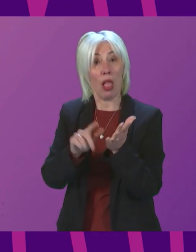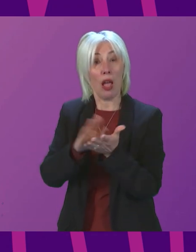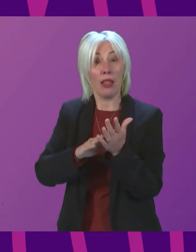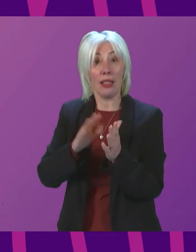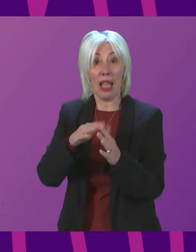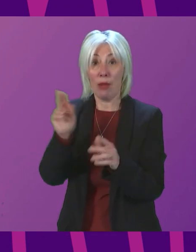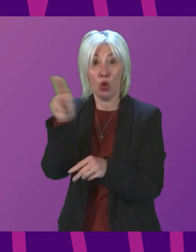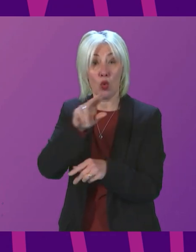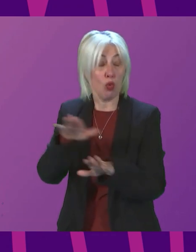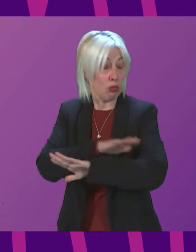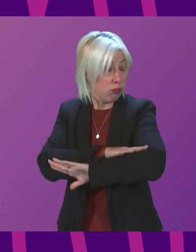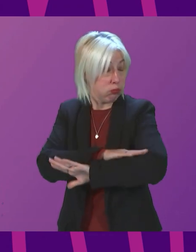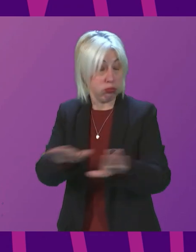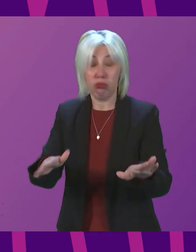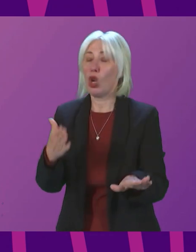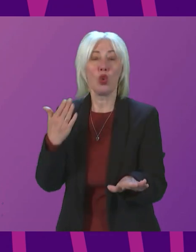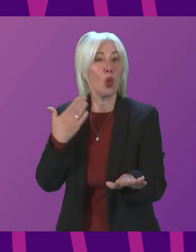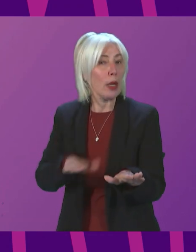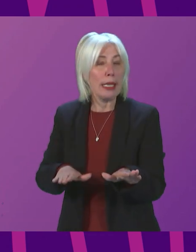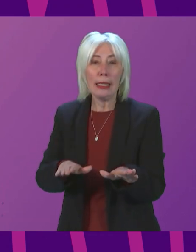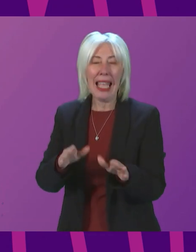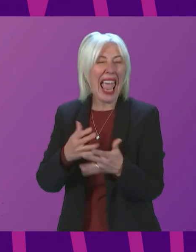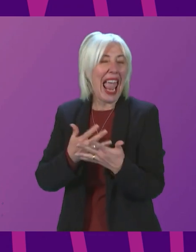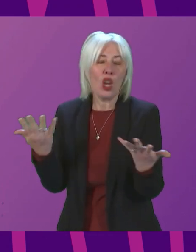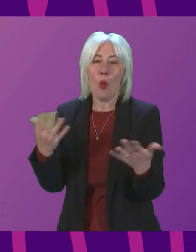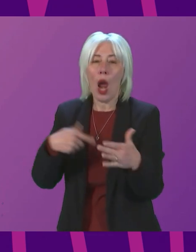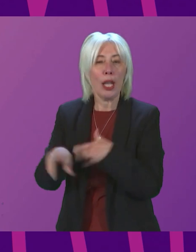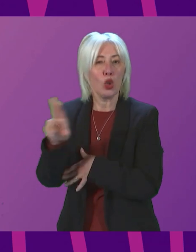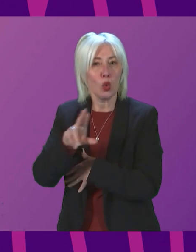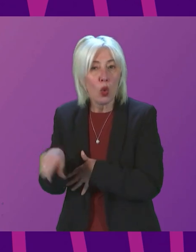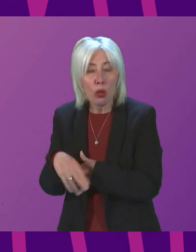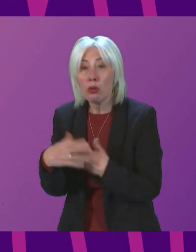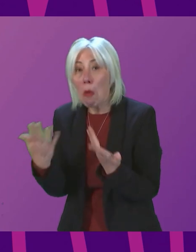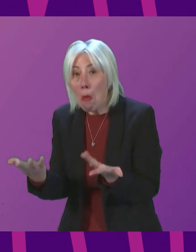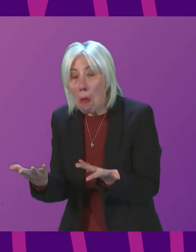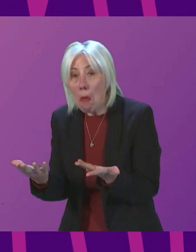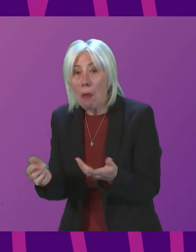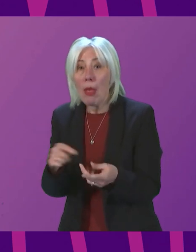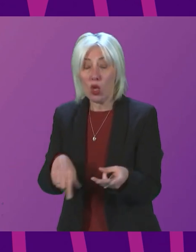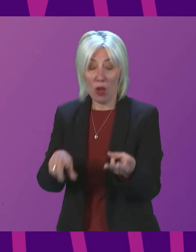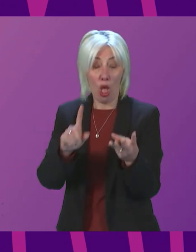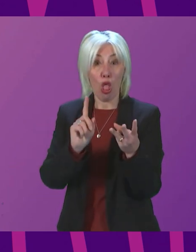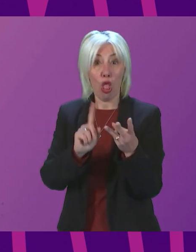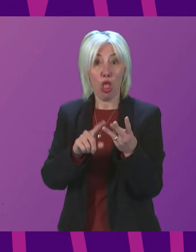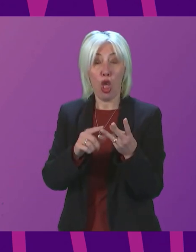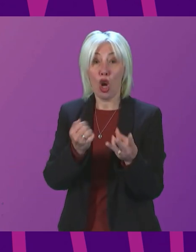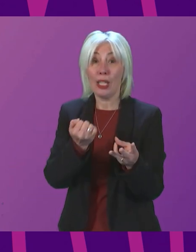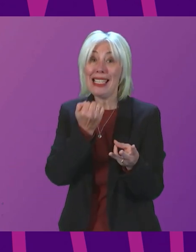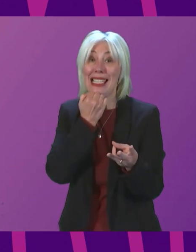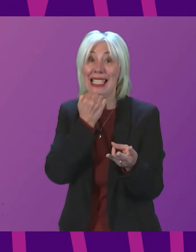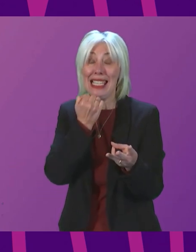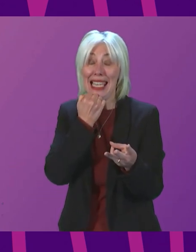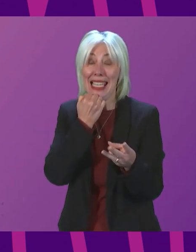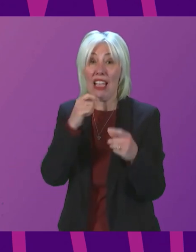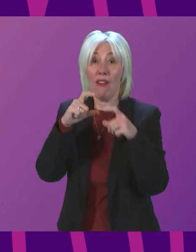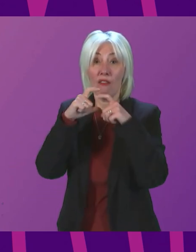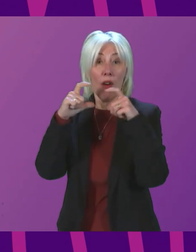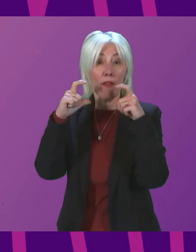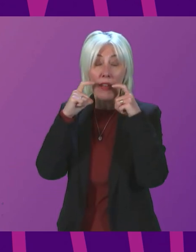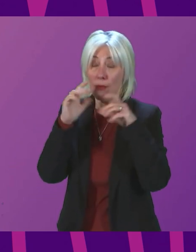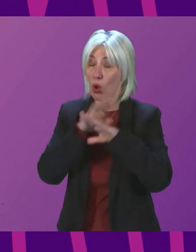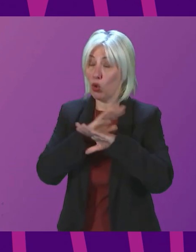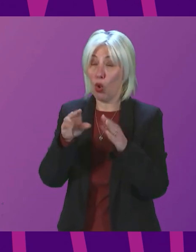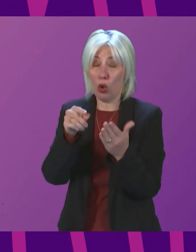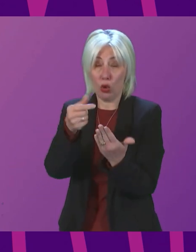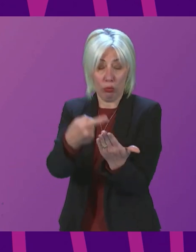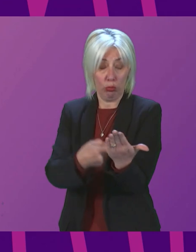entirely from schools, not just classrooms? And now that we have heard the third date that face masks will no longer be mandated in